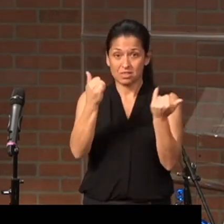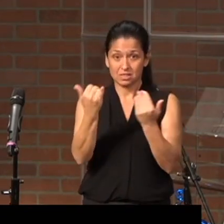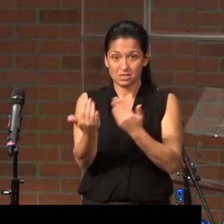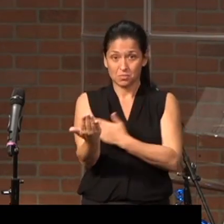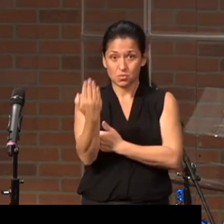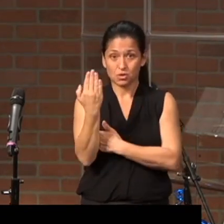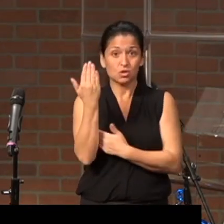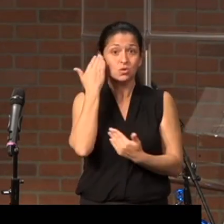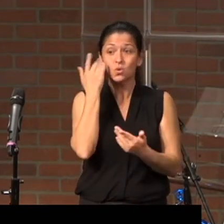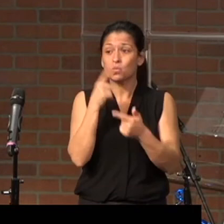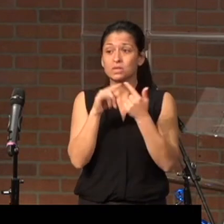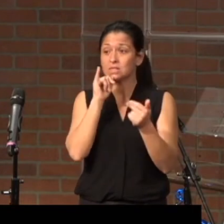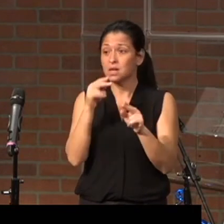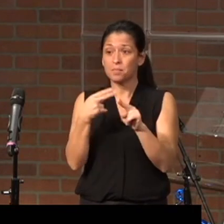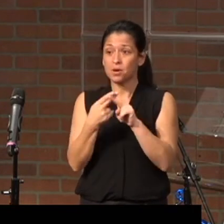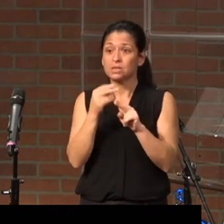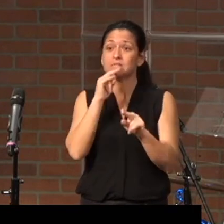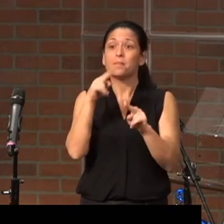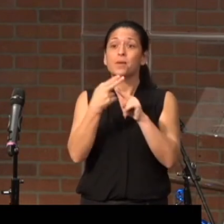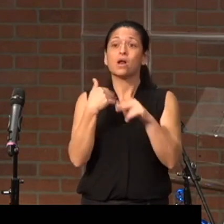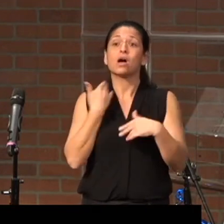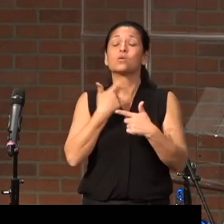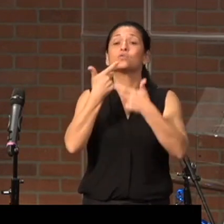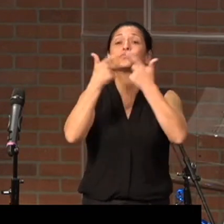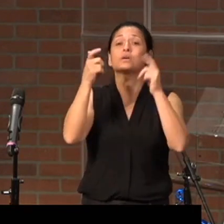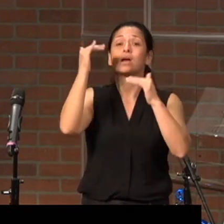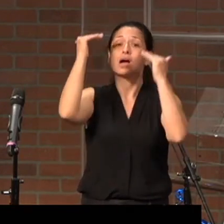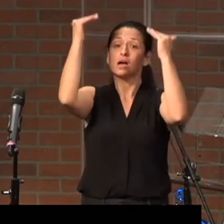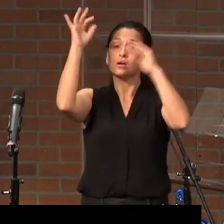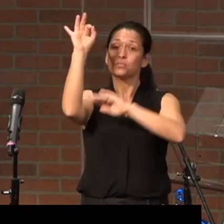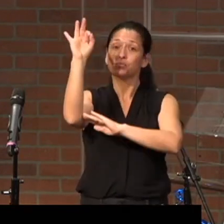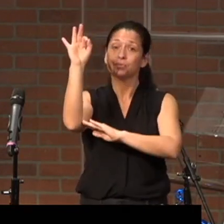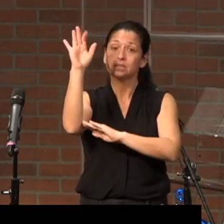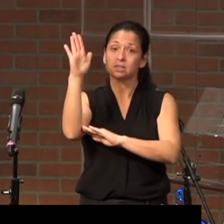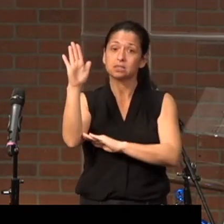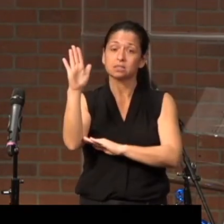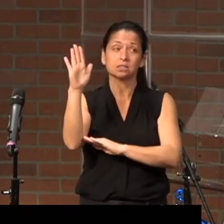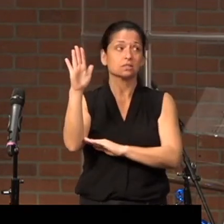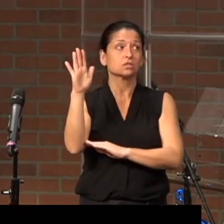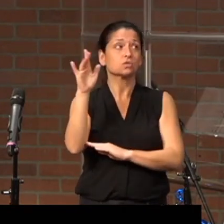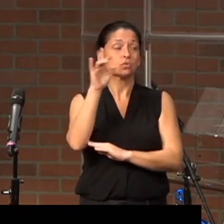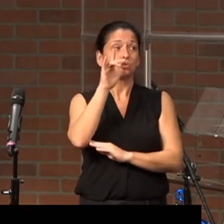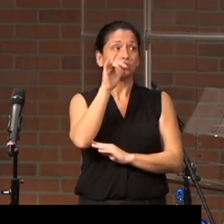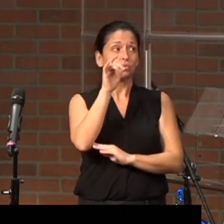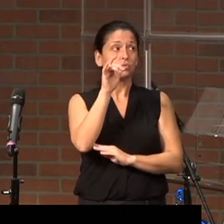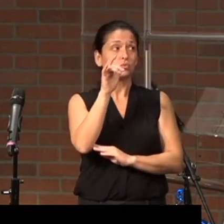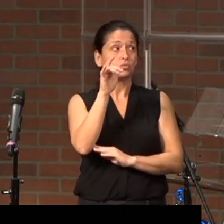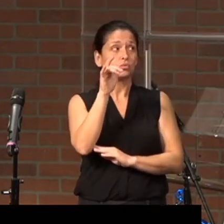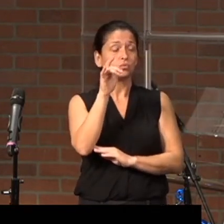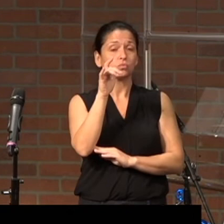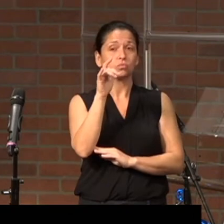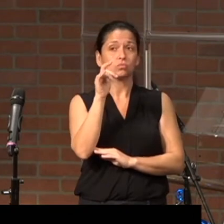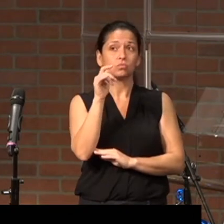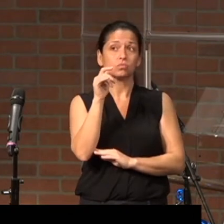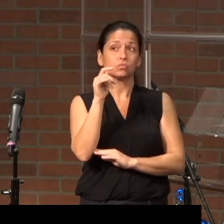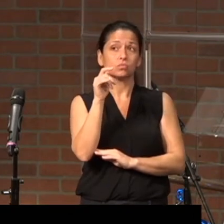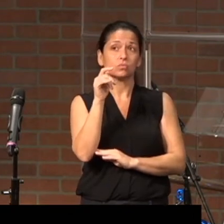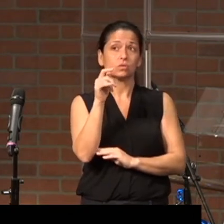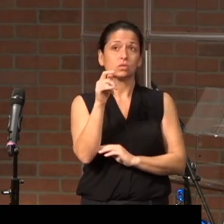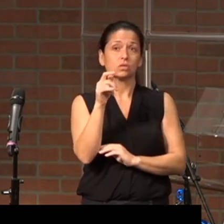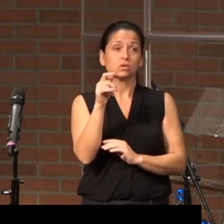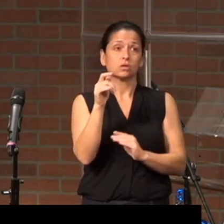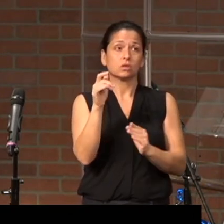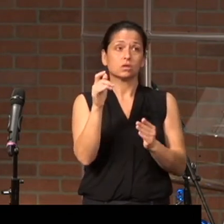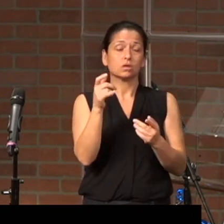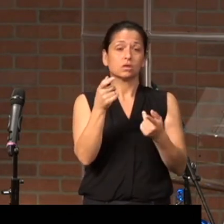It's about our great high priest who racked up a record of righteousness and gave himself